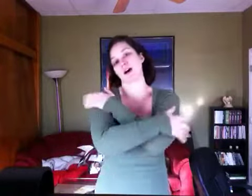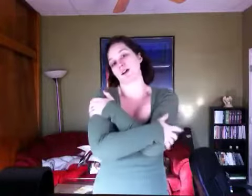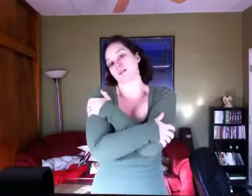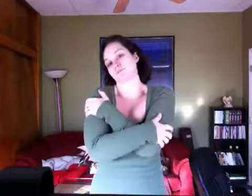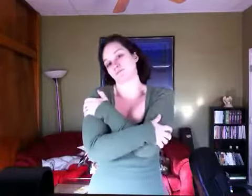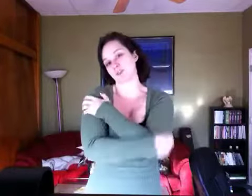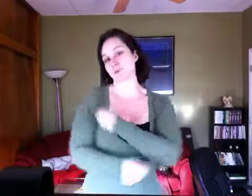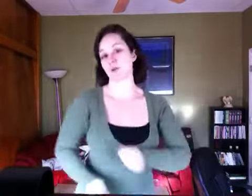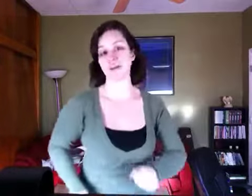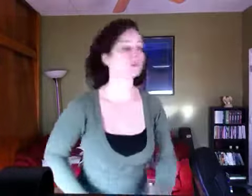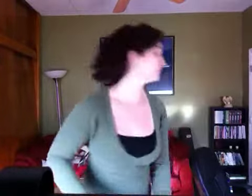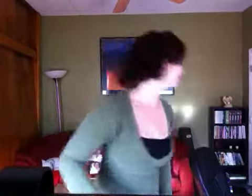hug. So here we go.